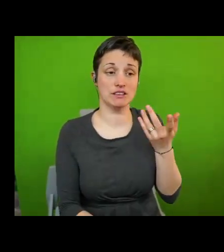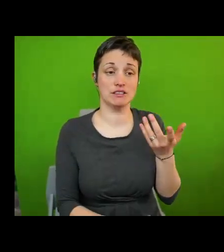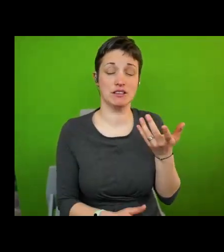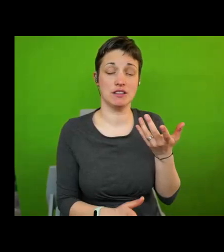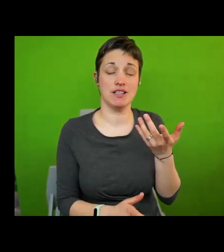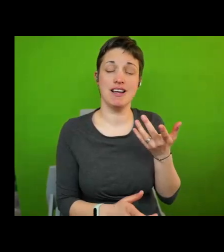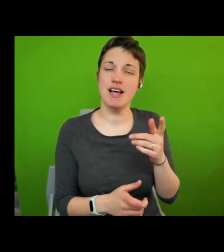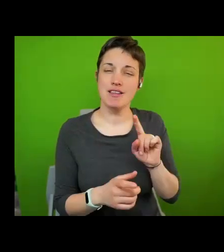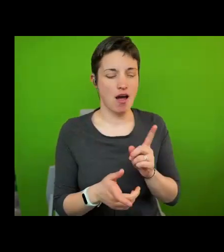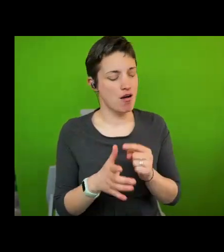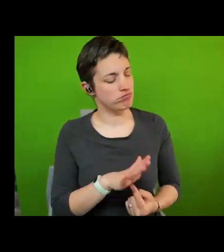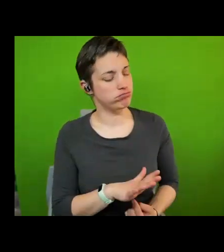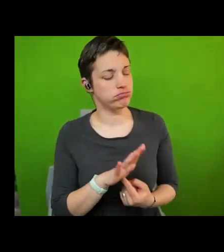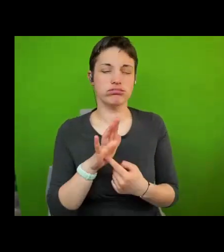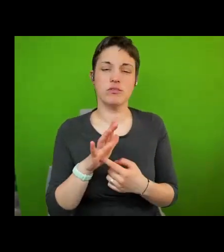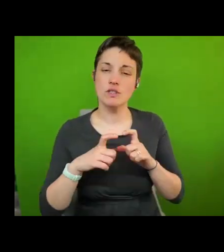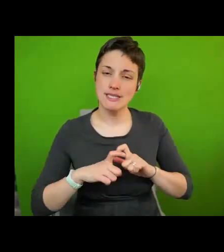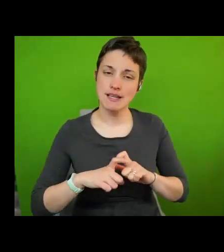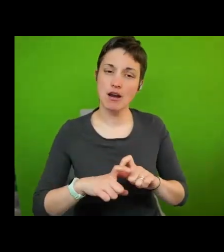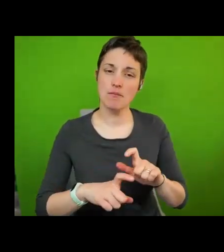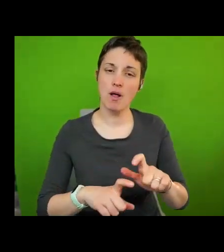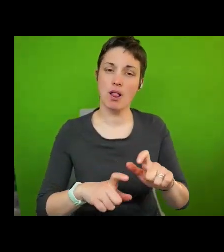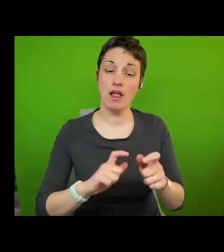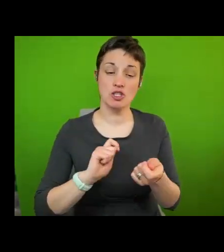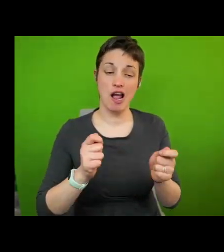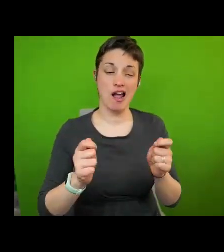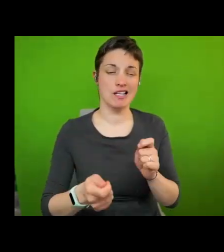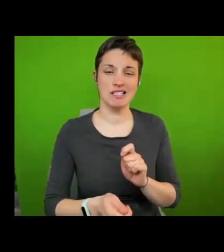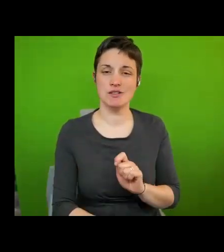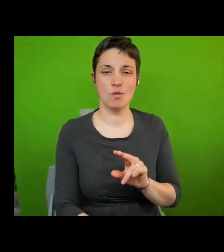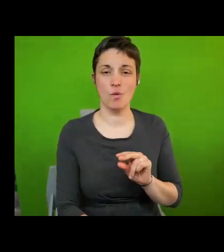sustainability against changes in policy cycles